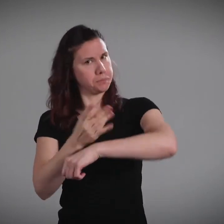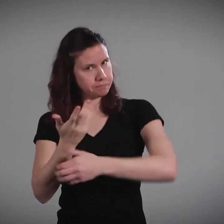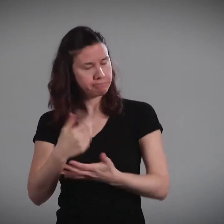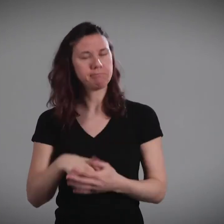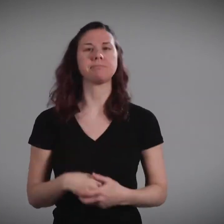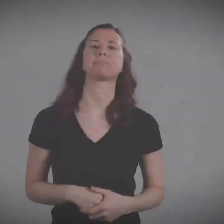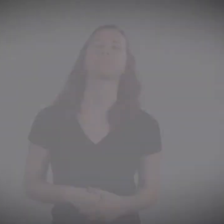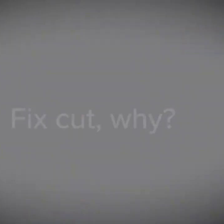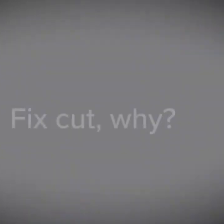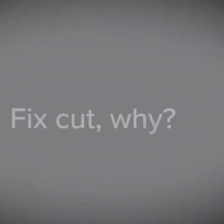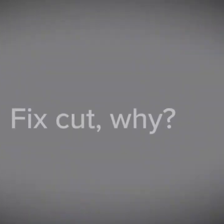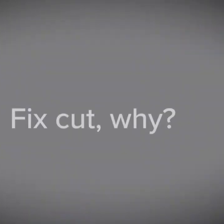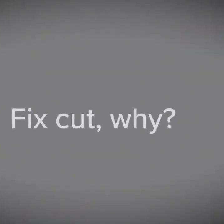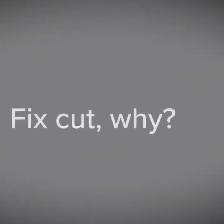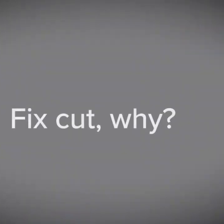the two sides of the cut can be glued together.